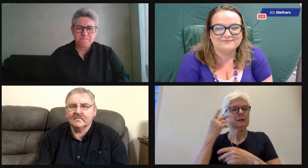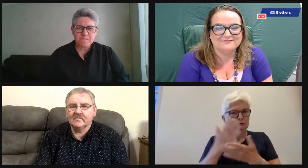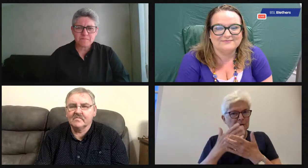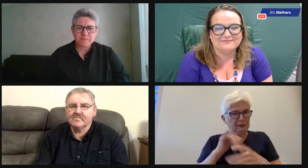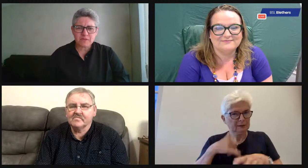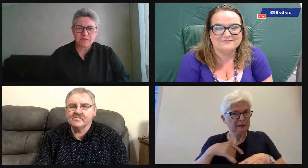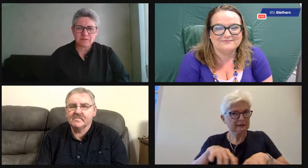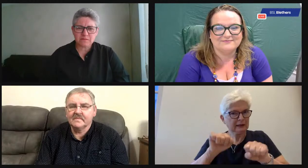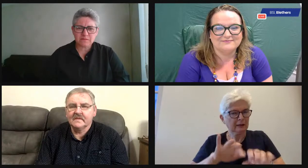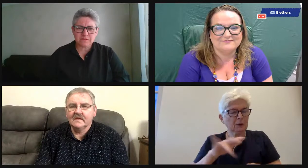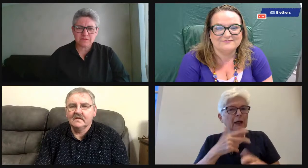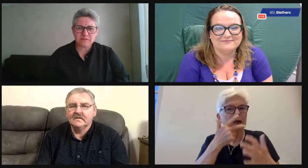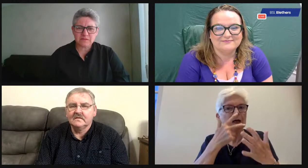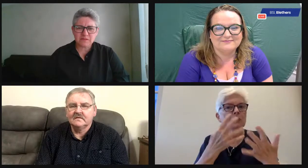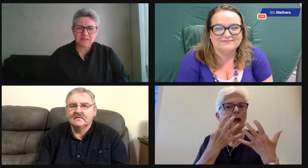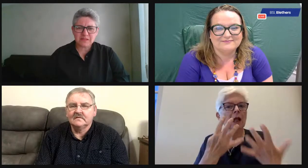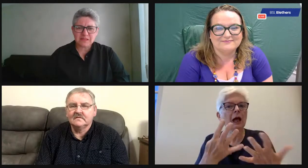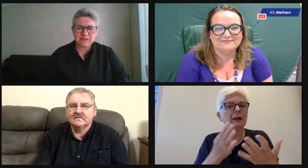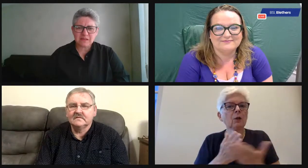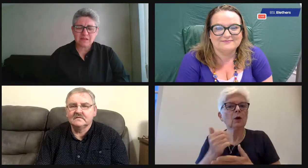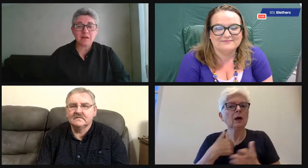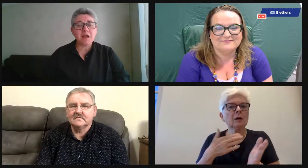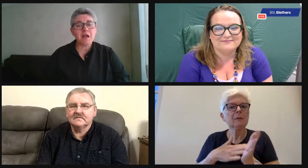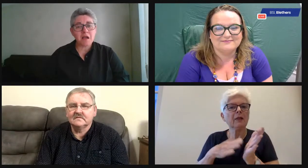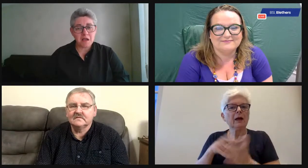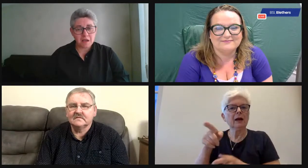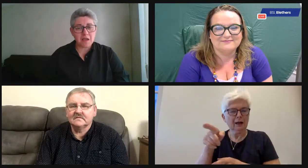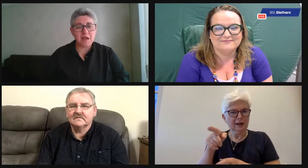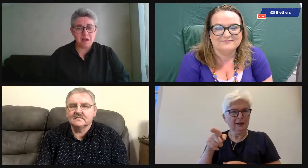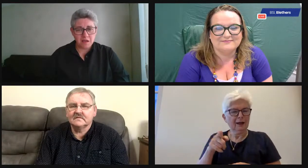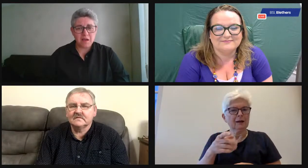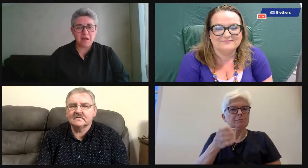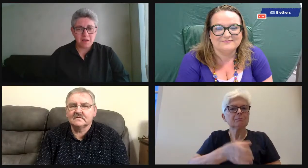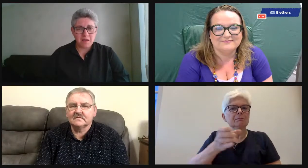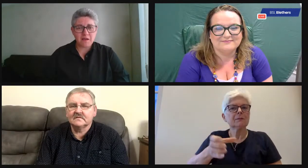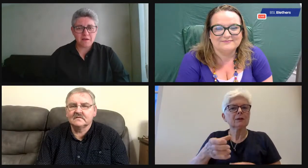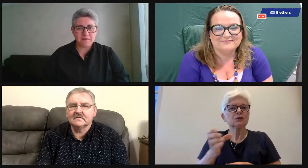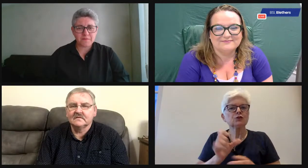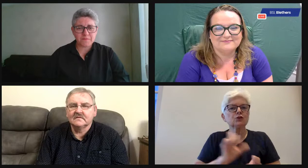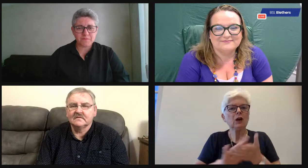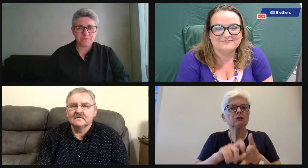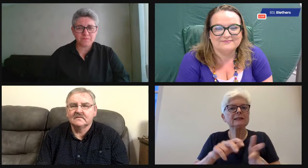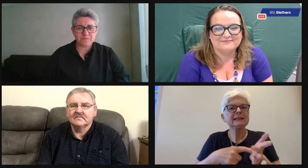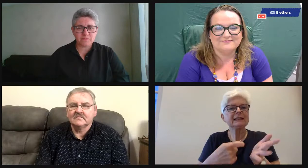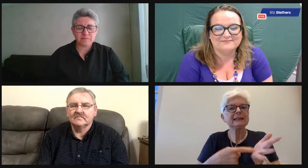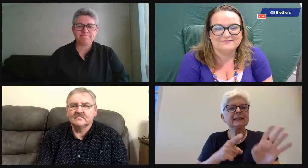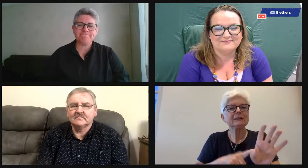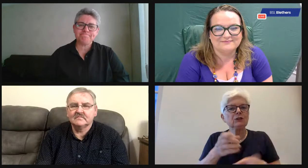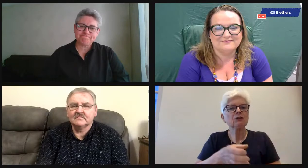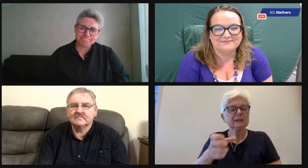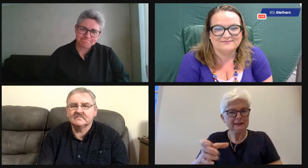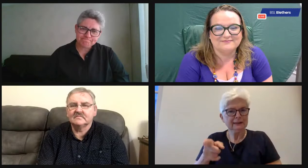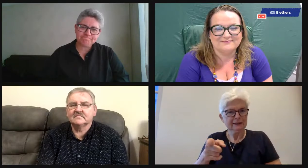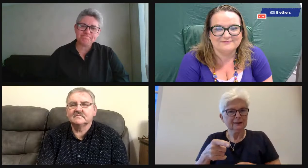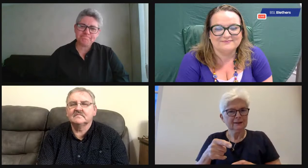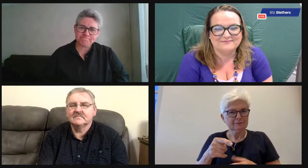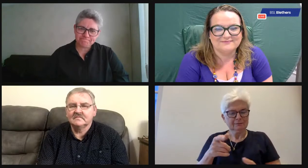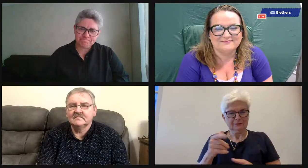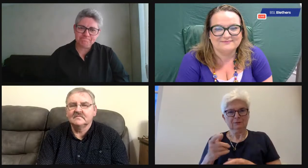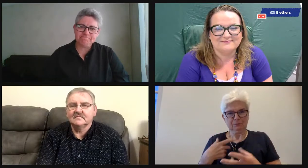Well, yeah, let me think. I think I started when I was about eight or nine years old. I used to go with my mother doing